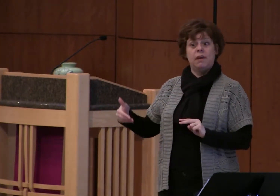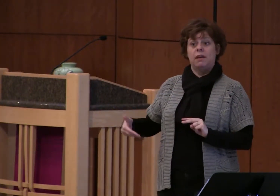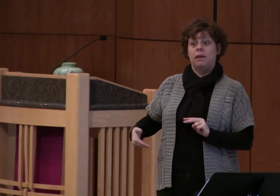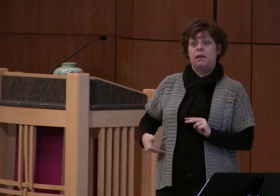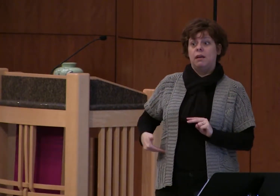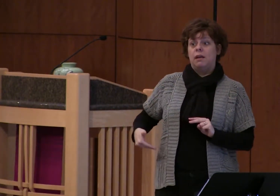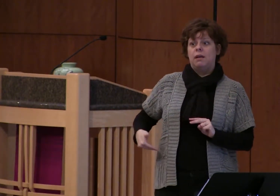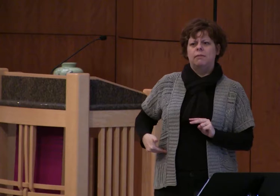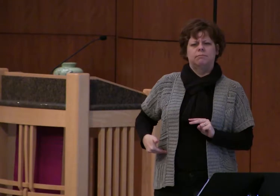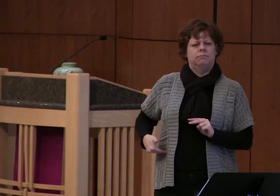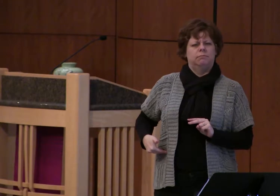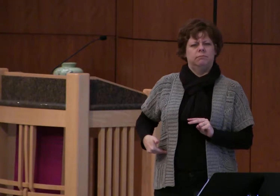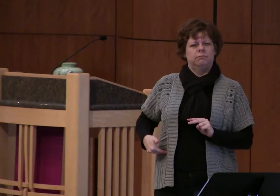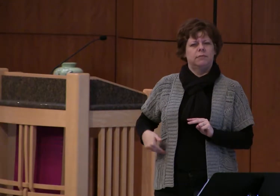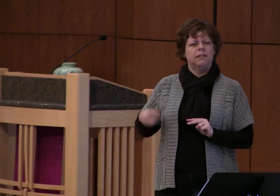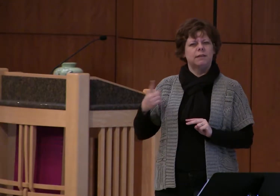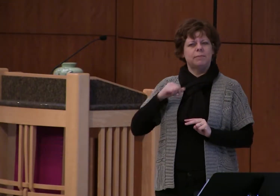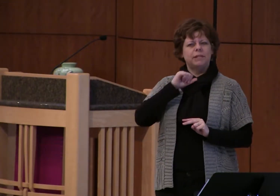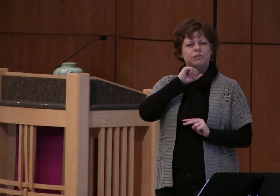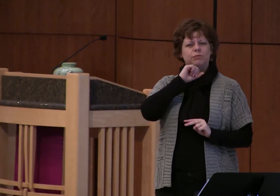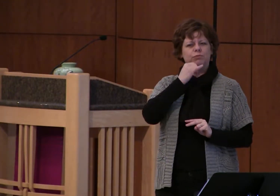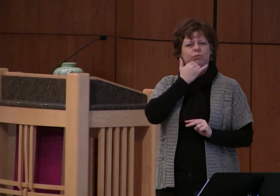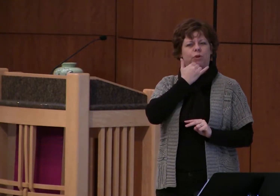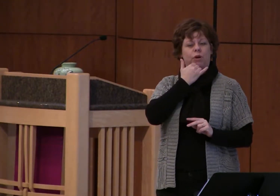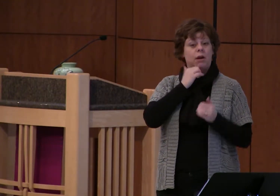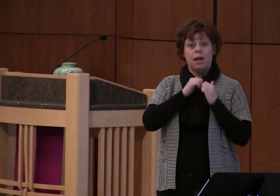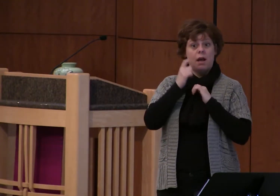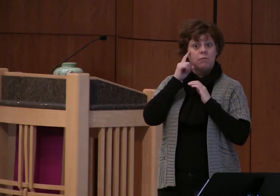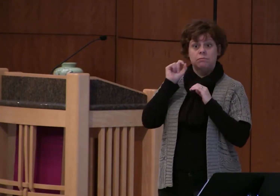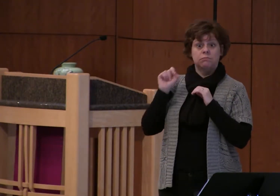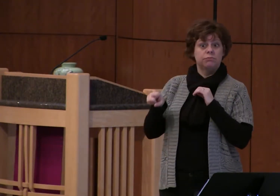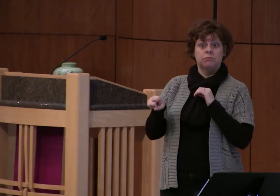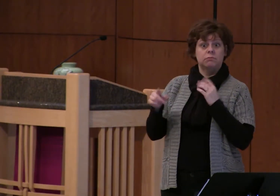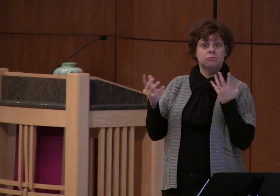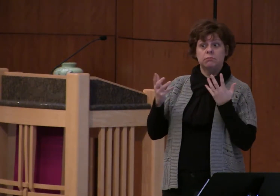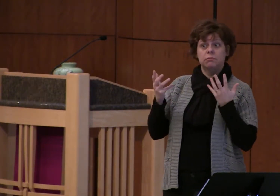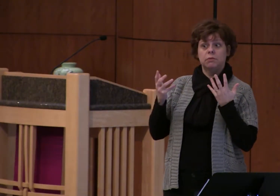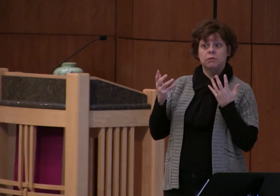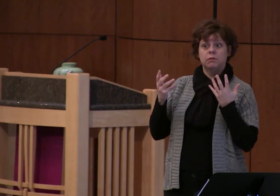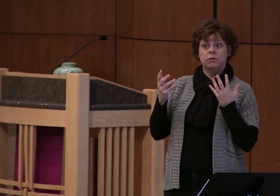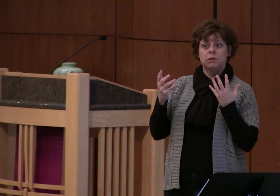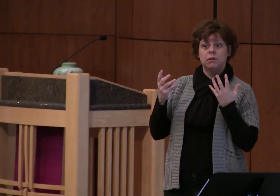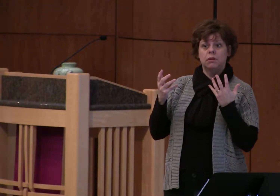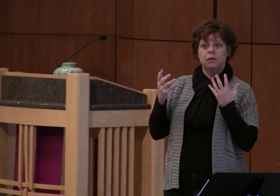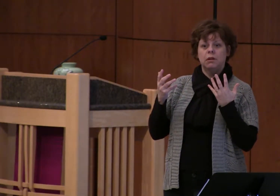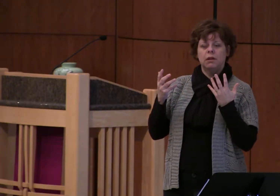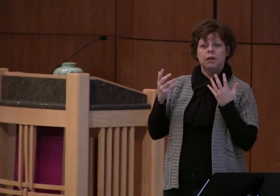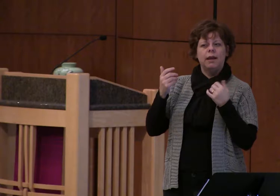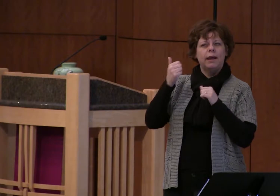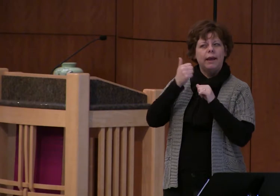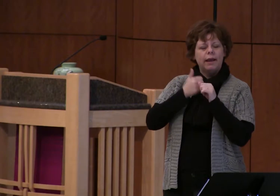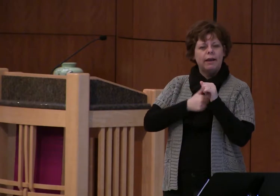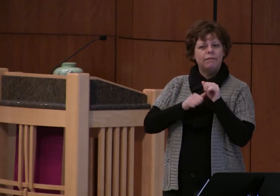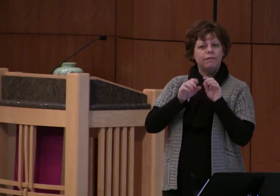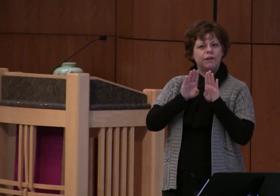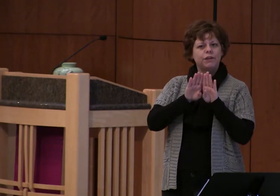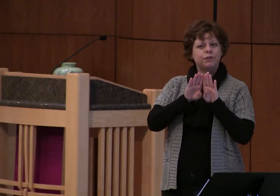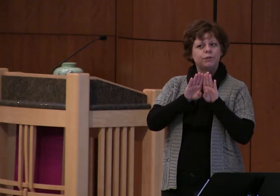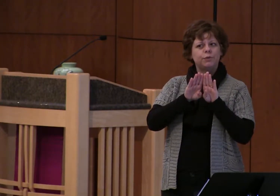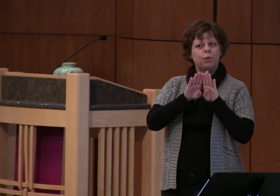maybe something is amiss in this world is that all of a sudden they watch and every door to every house opens at the same time